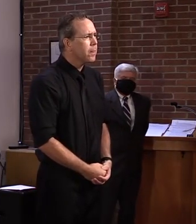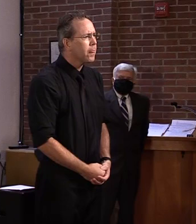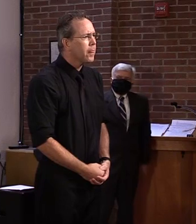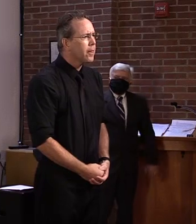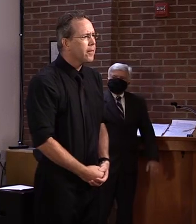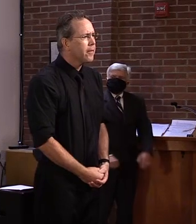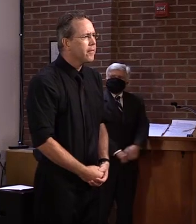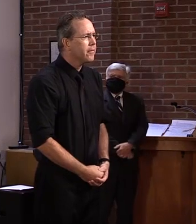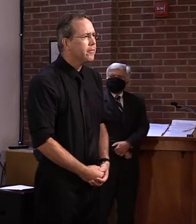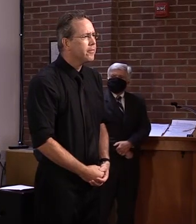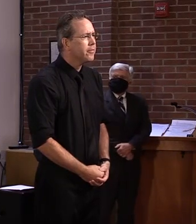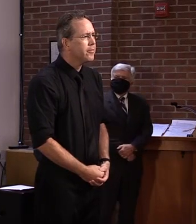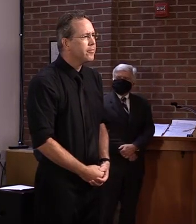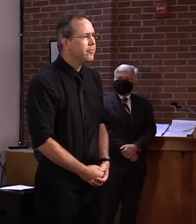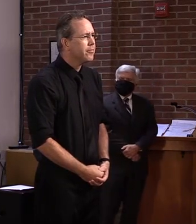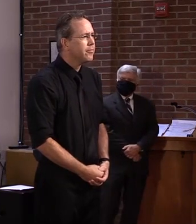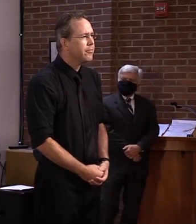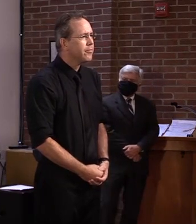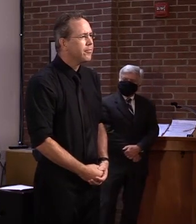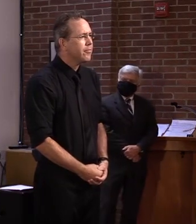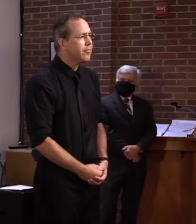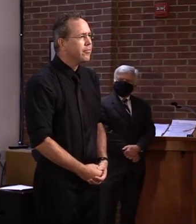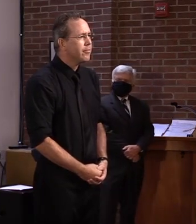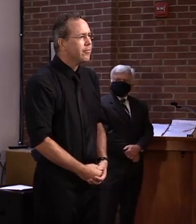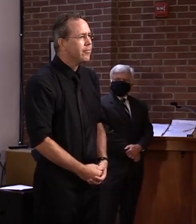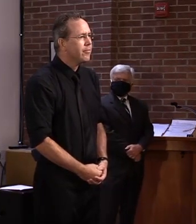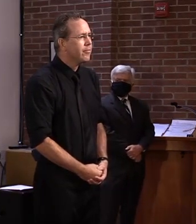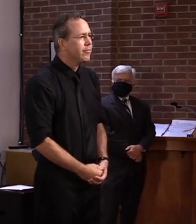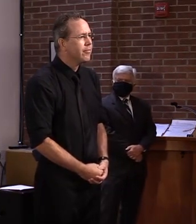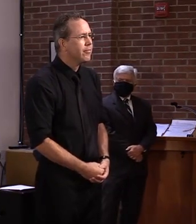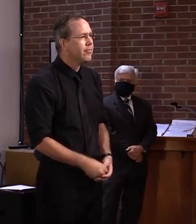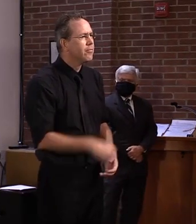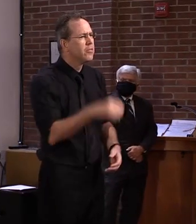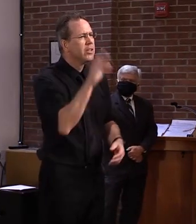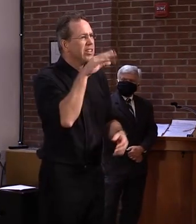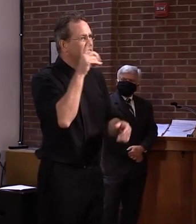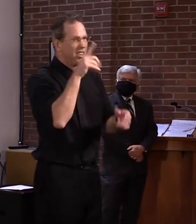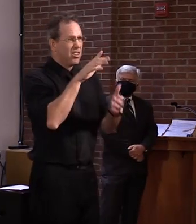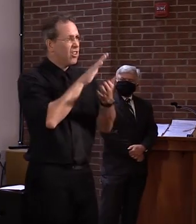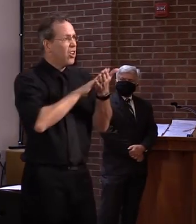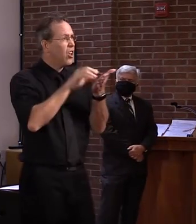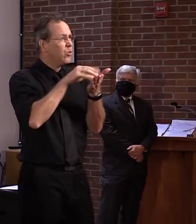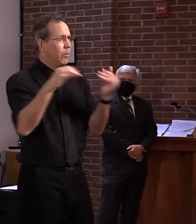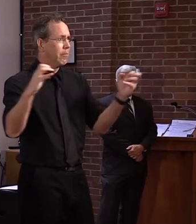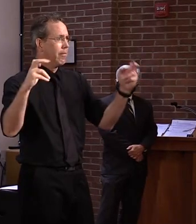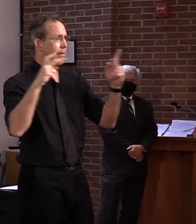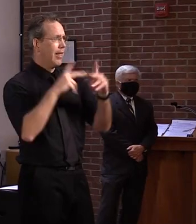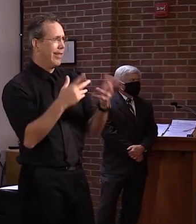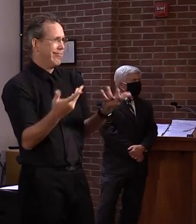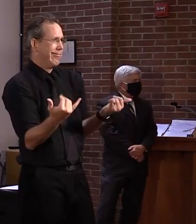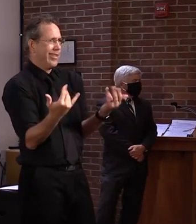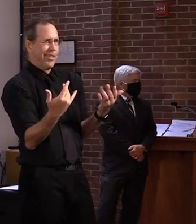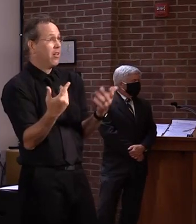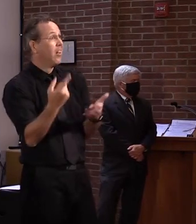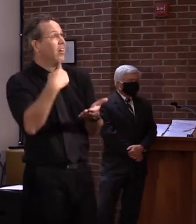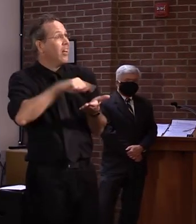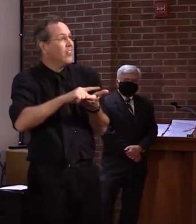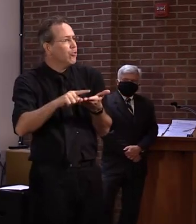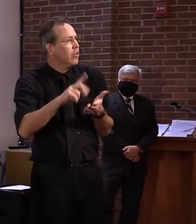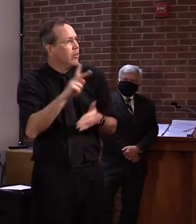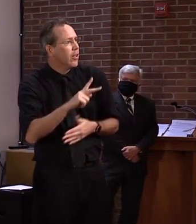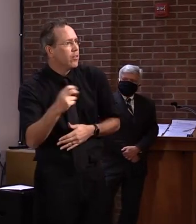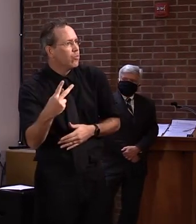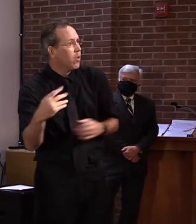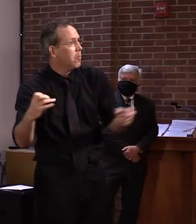we most vulnerable? Yeah, I mean, I think individually we're vulnerable by people not adhering to the guidance. My